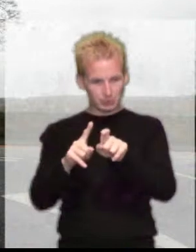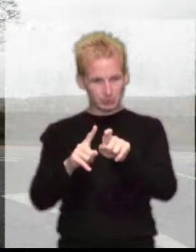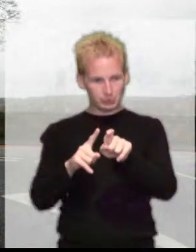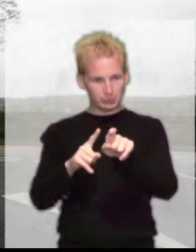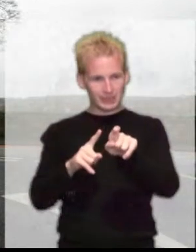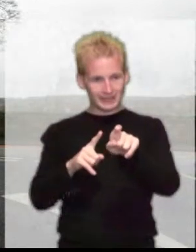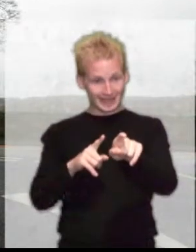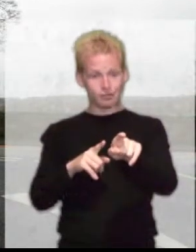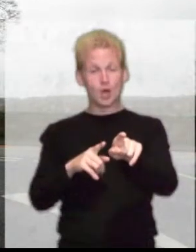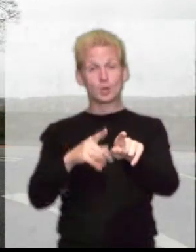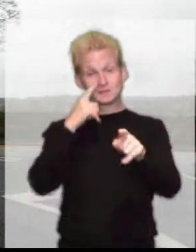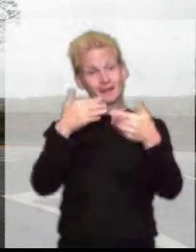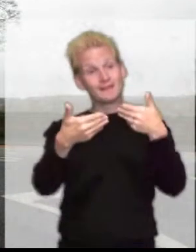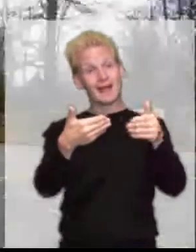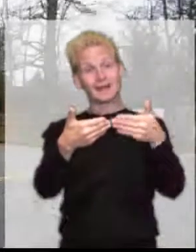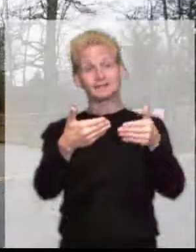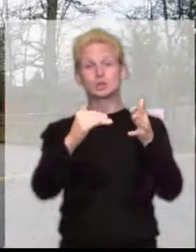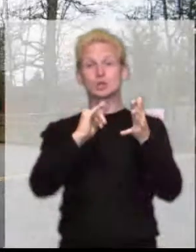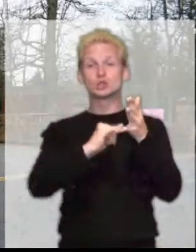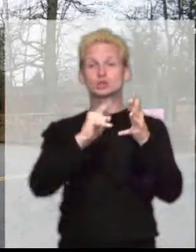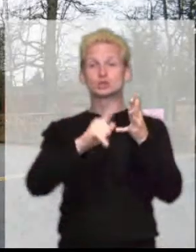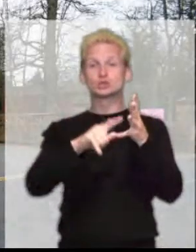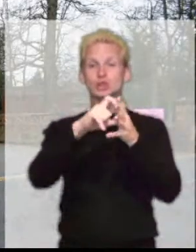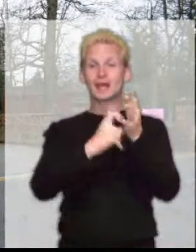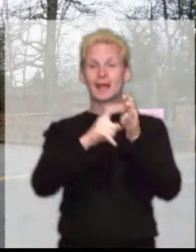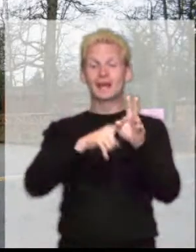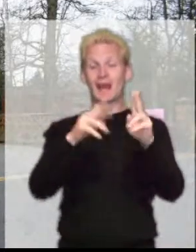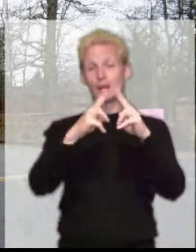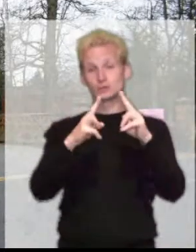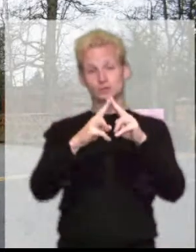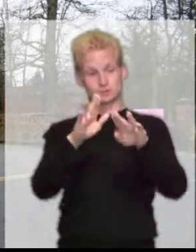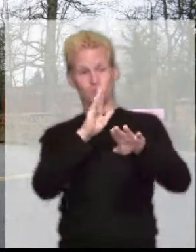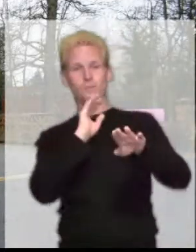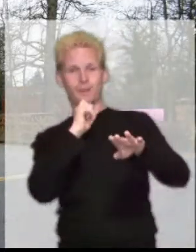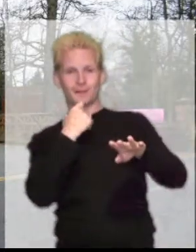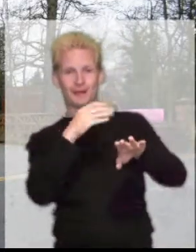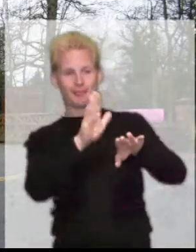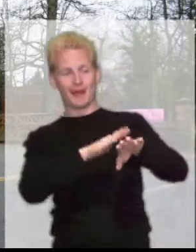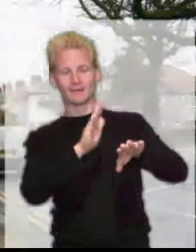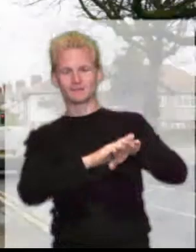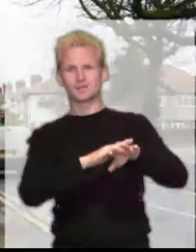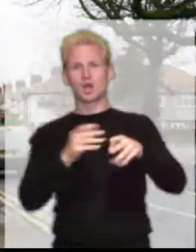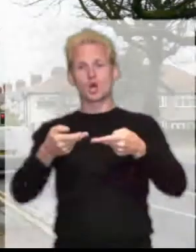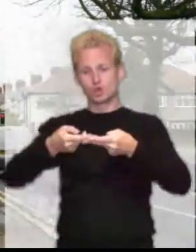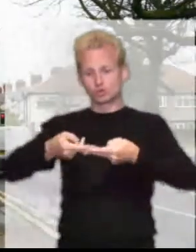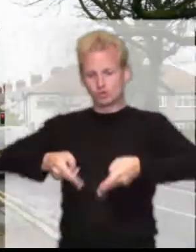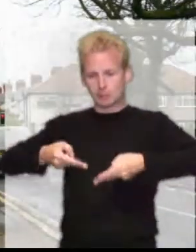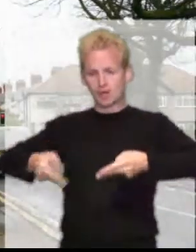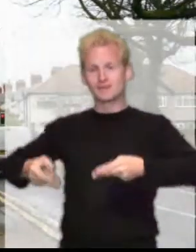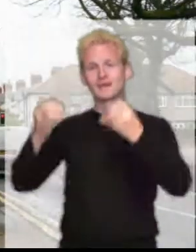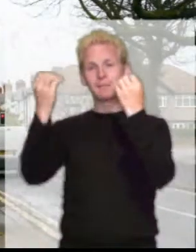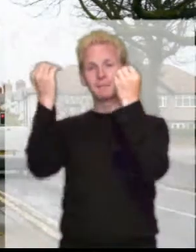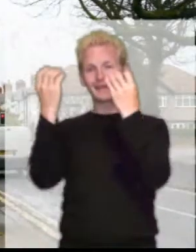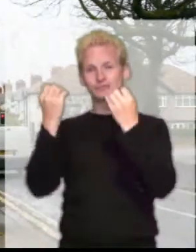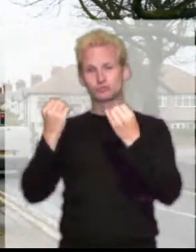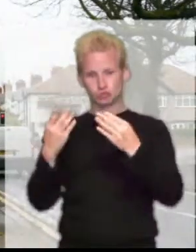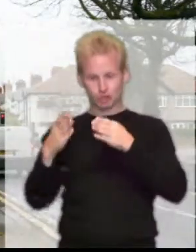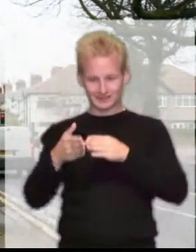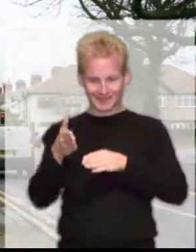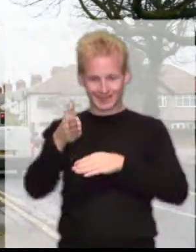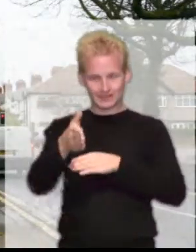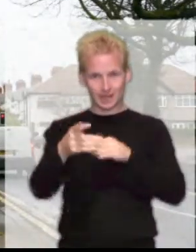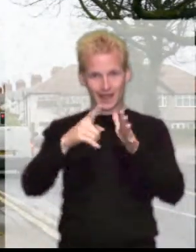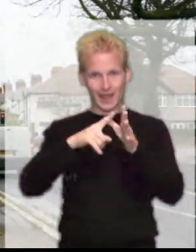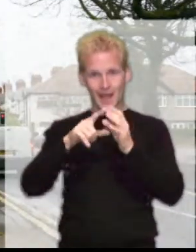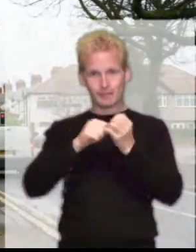and you will see the gates to Sudley House on your left. There are dropped curbs at pedestrian crossings on